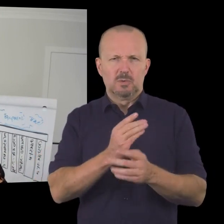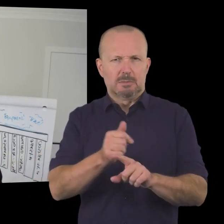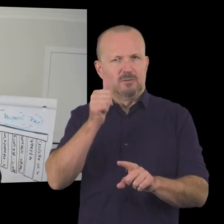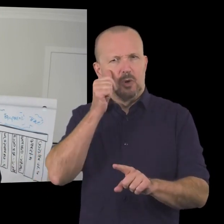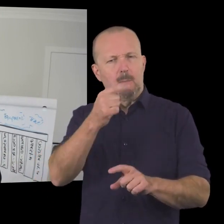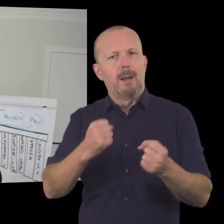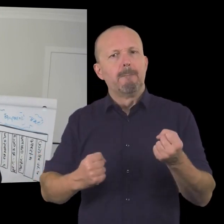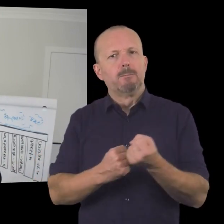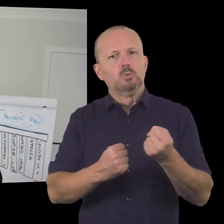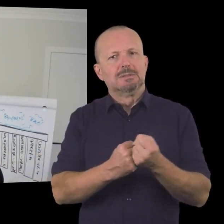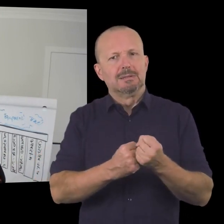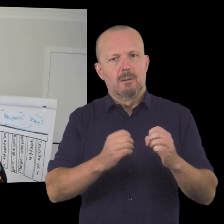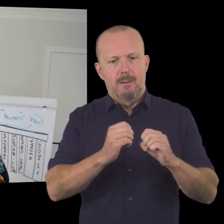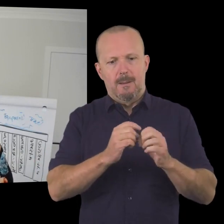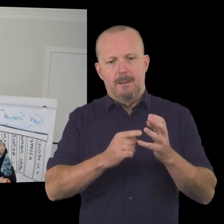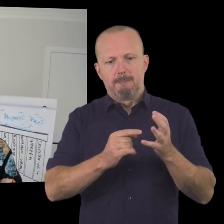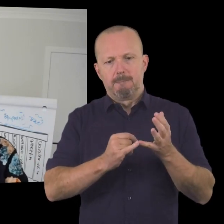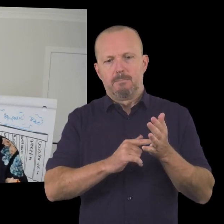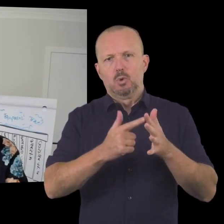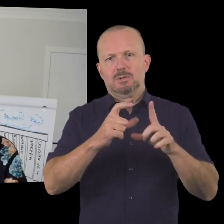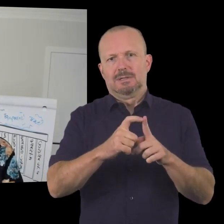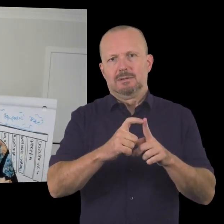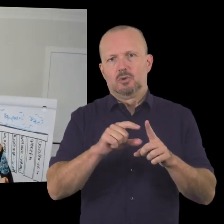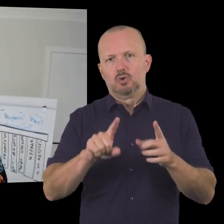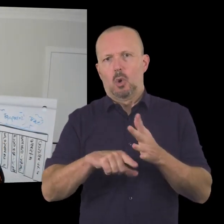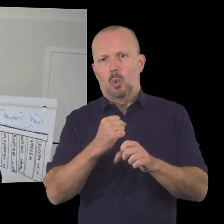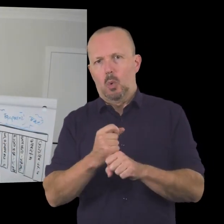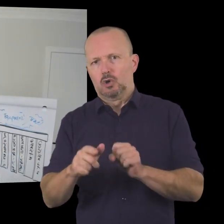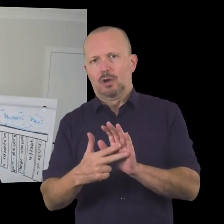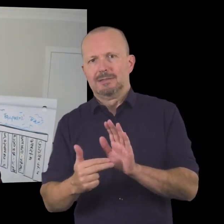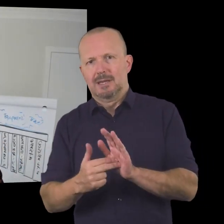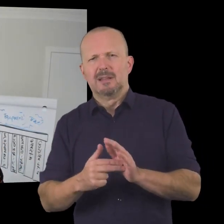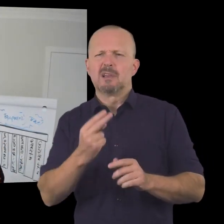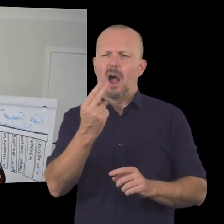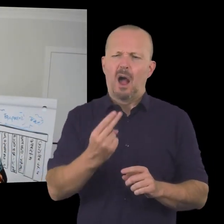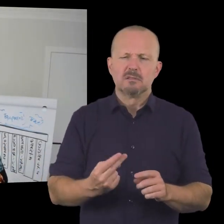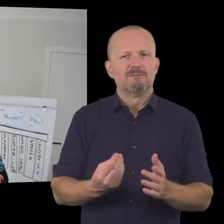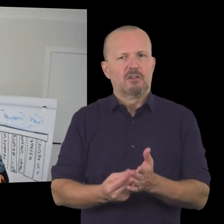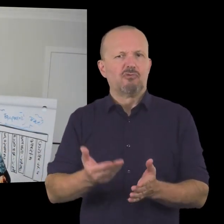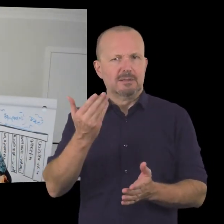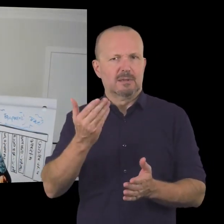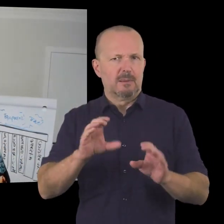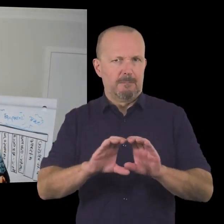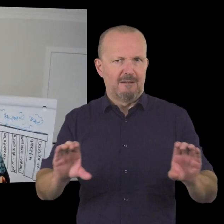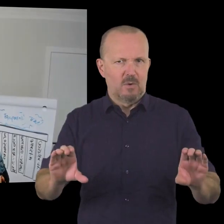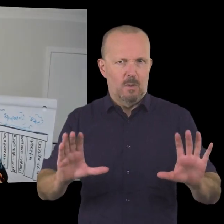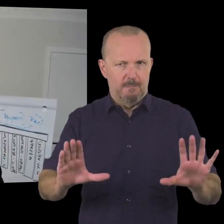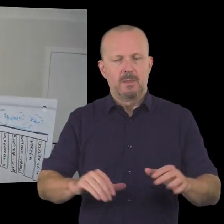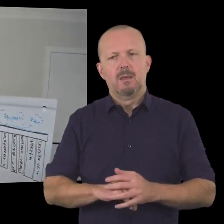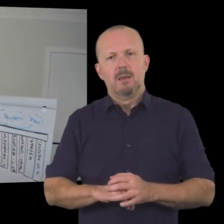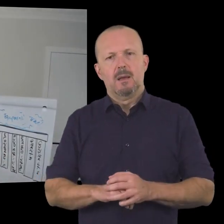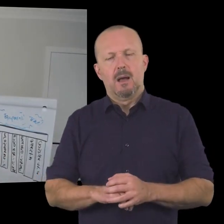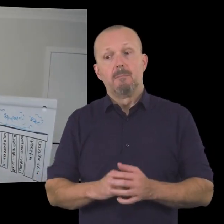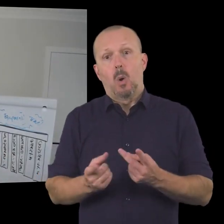i'm sure that some of you will know about boosted uh booster.org.nz uh the arts uh fundraising platform